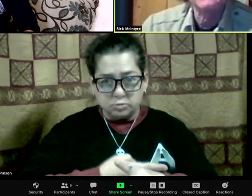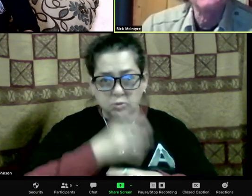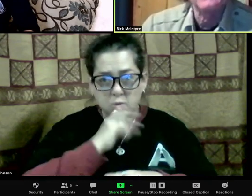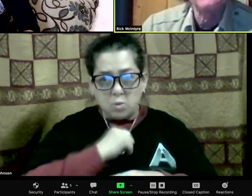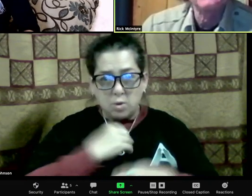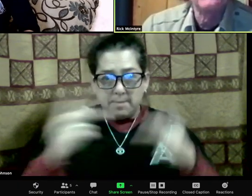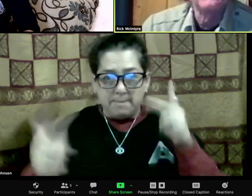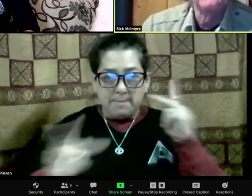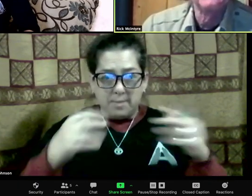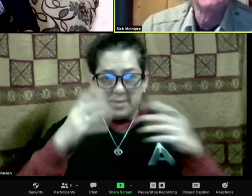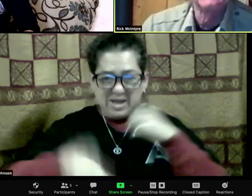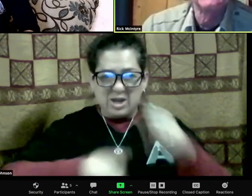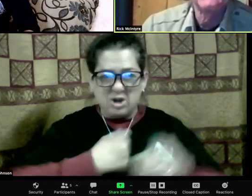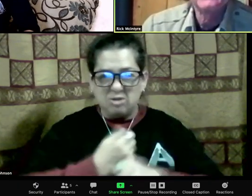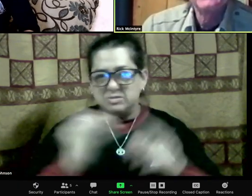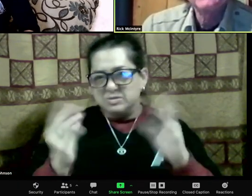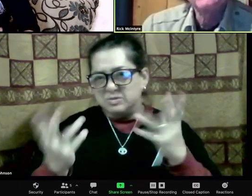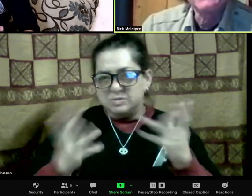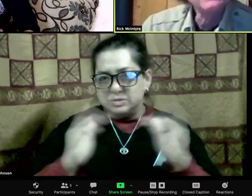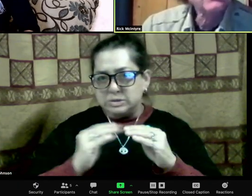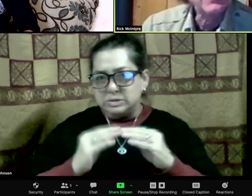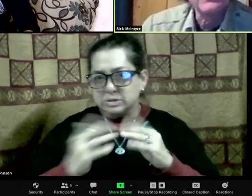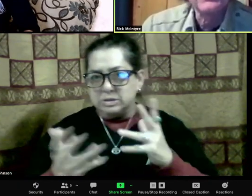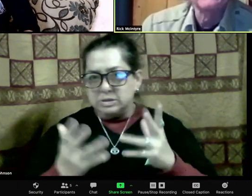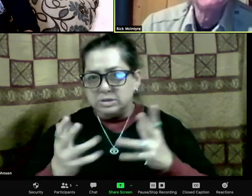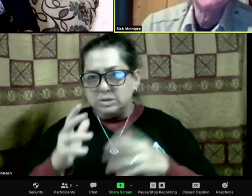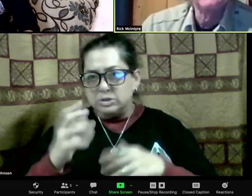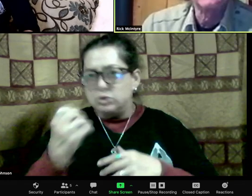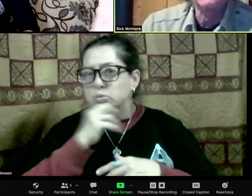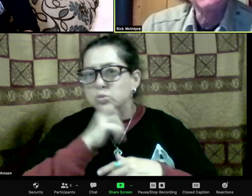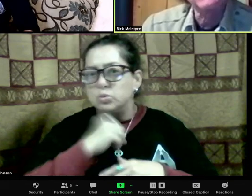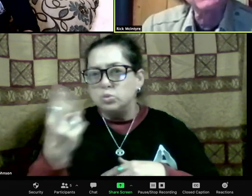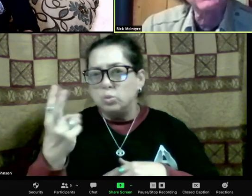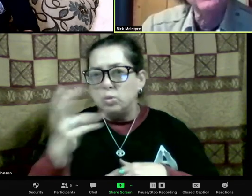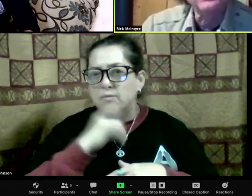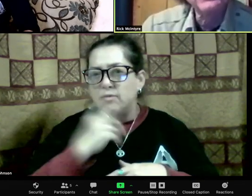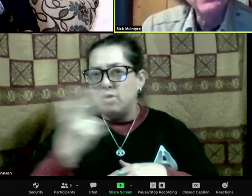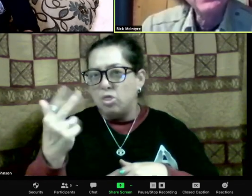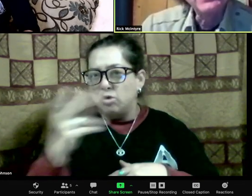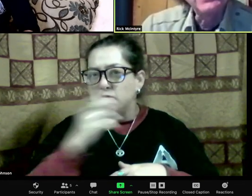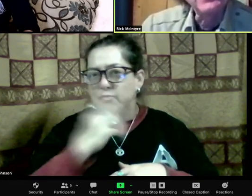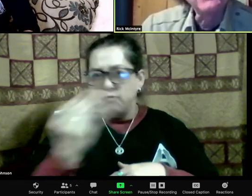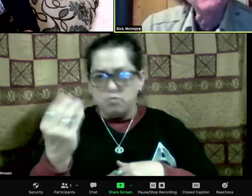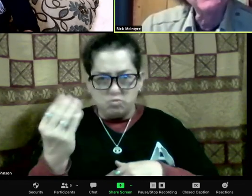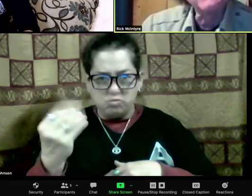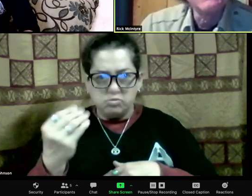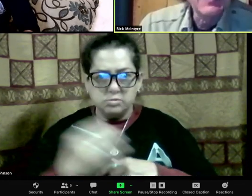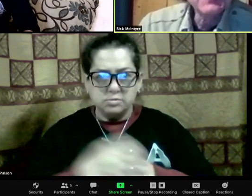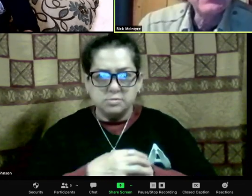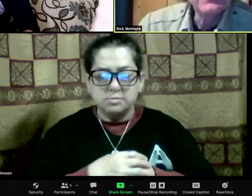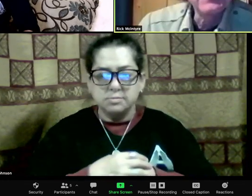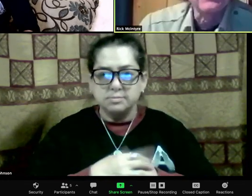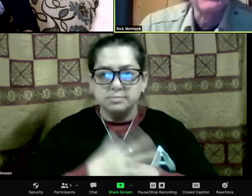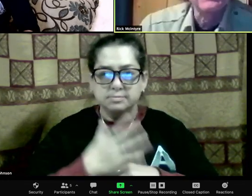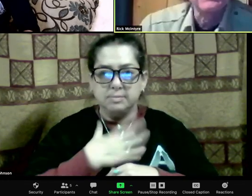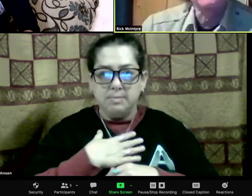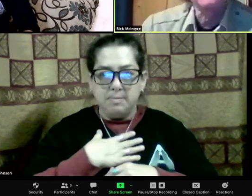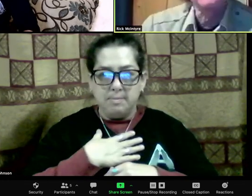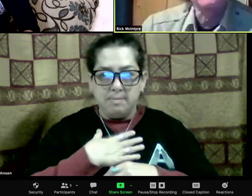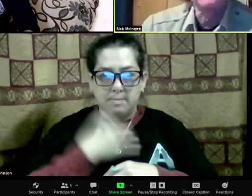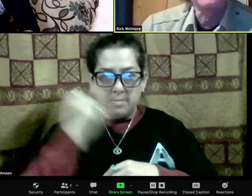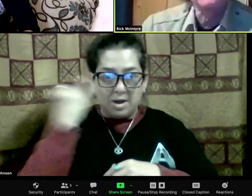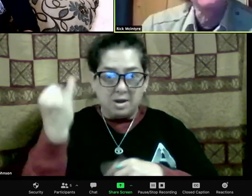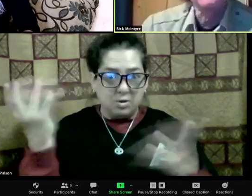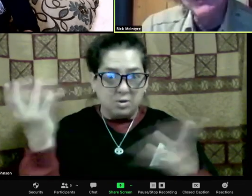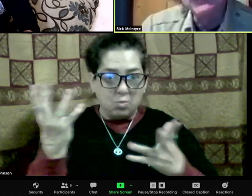probably about March 23rd of 1995. And instead of sticking with her mother, which was the safe